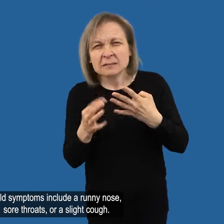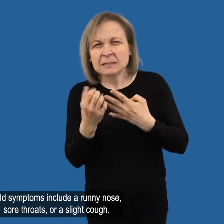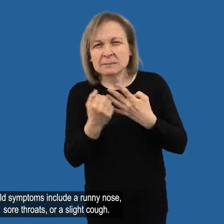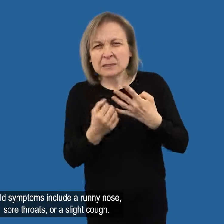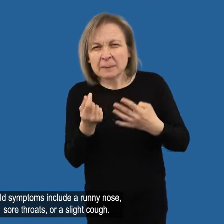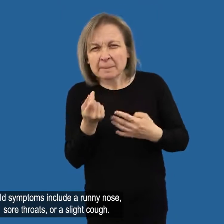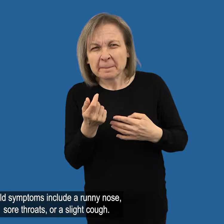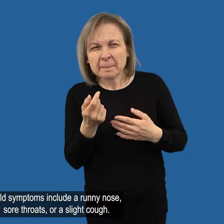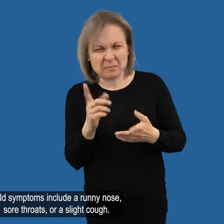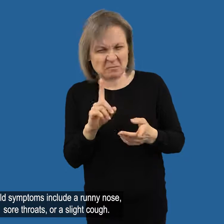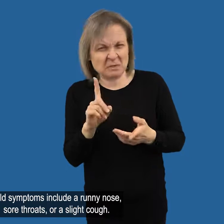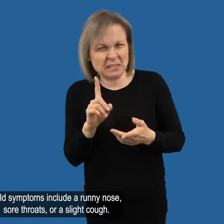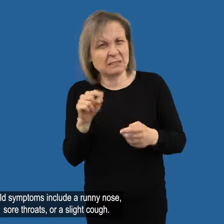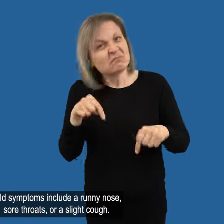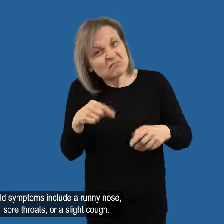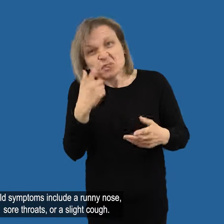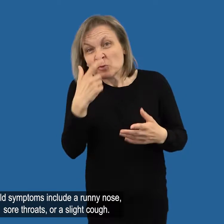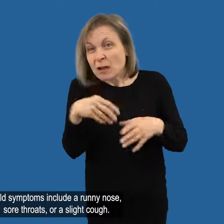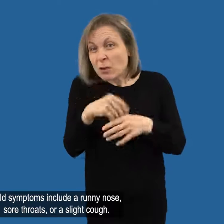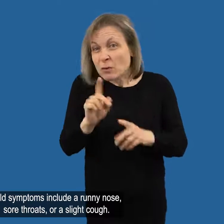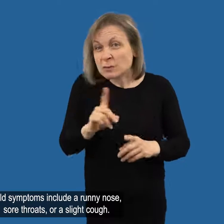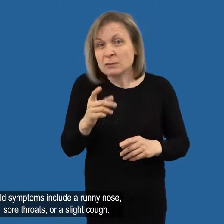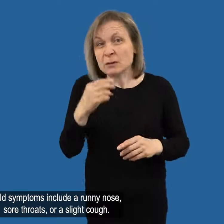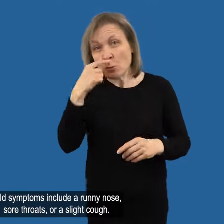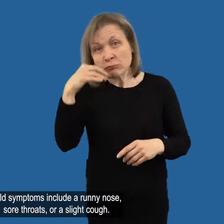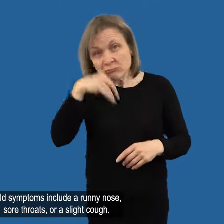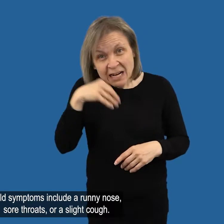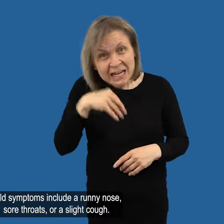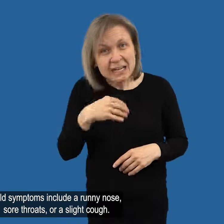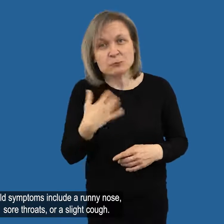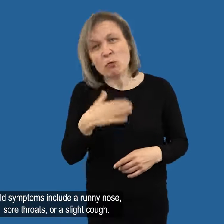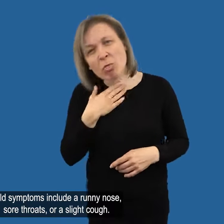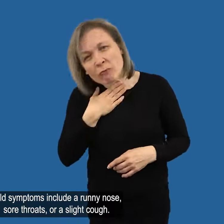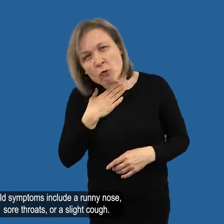Mild symptoms include a runny nose, sore throat or slight cough